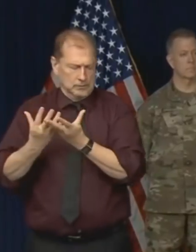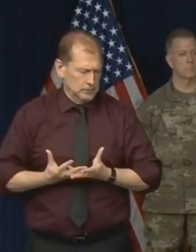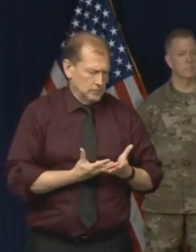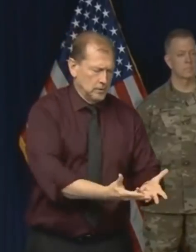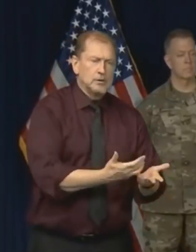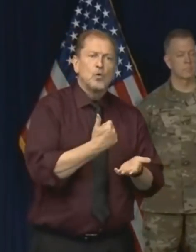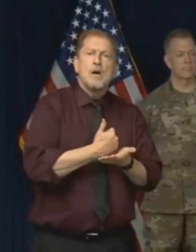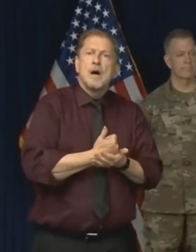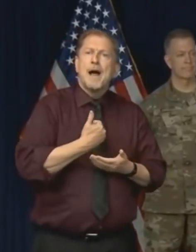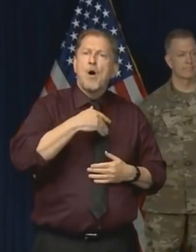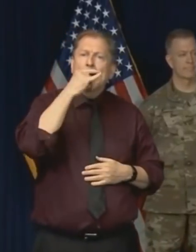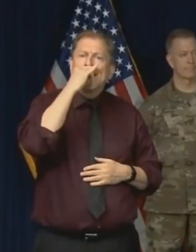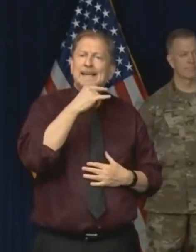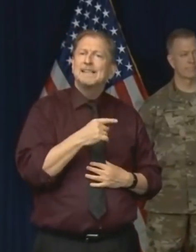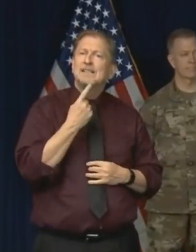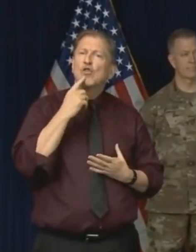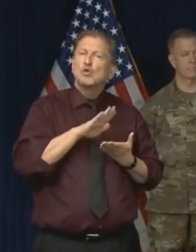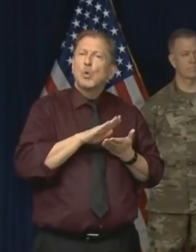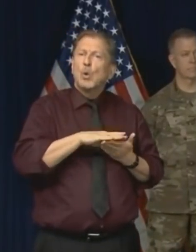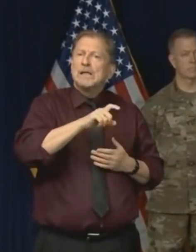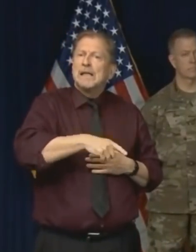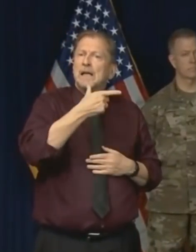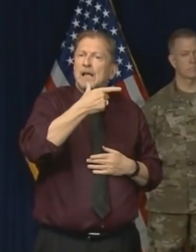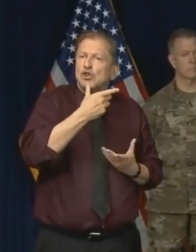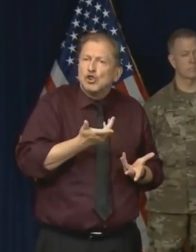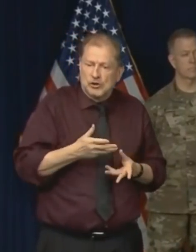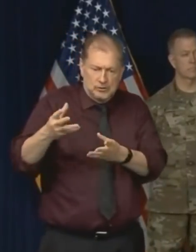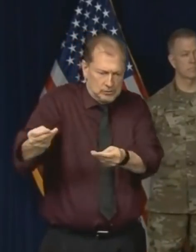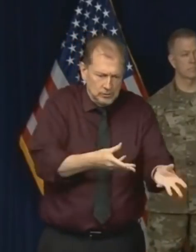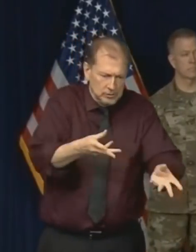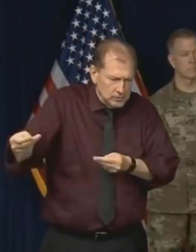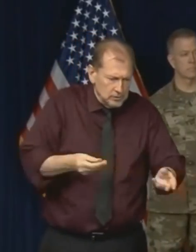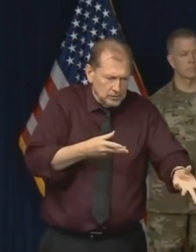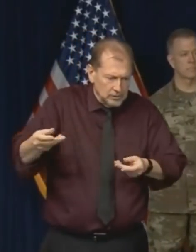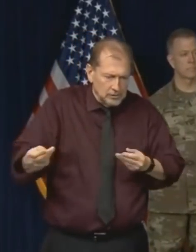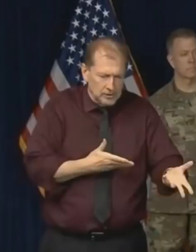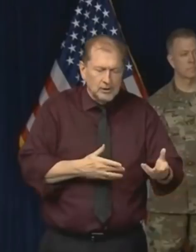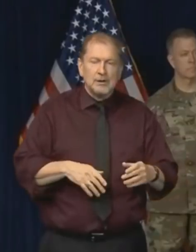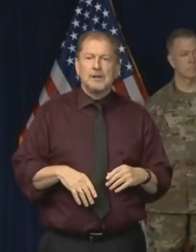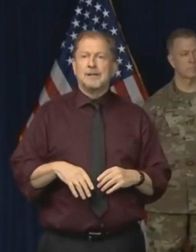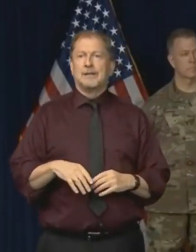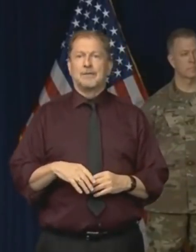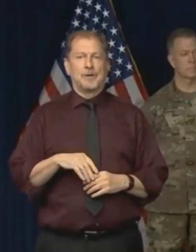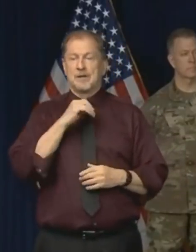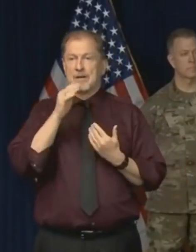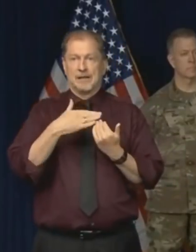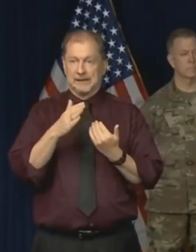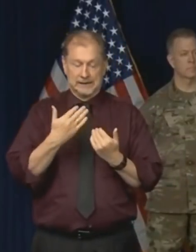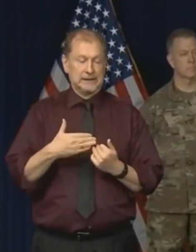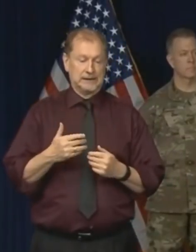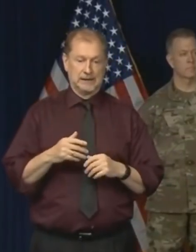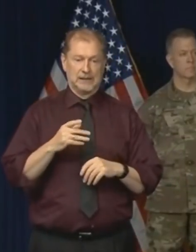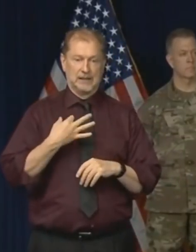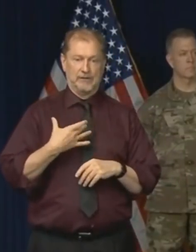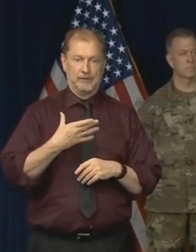reduced lunch, who are, would otherwise be in school getting it but can't and so the school districts are distributing it.